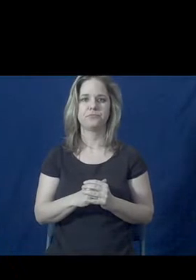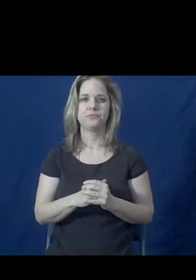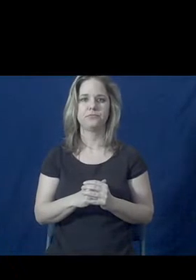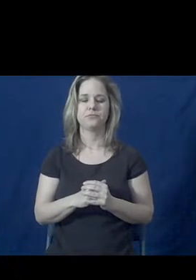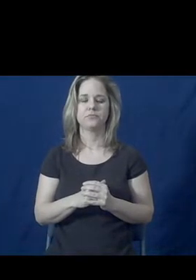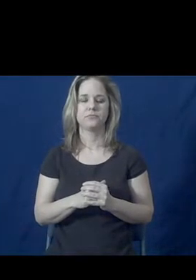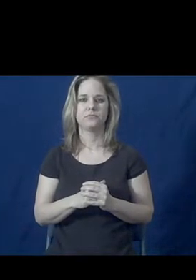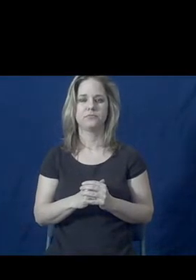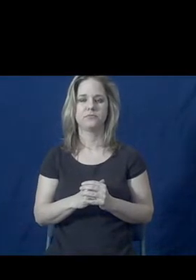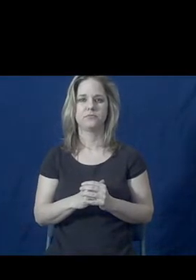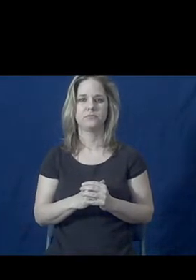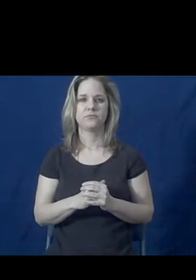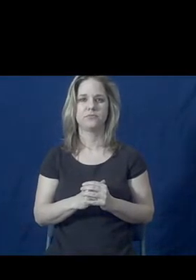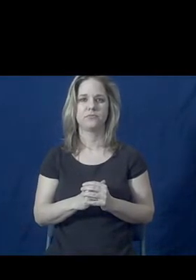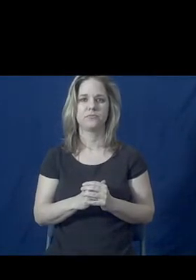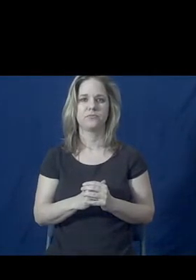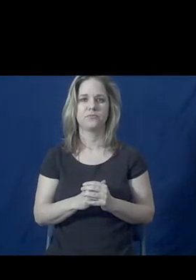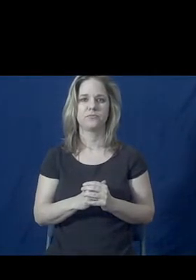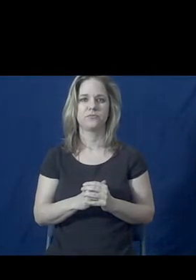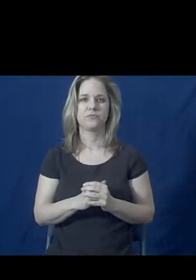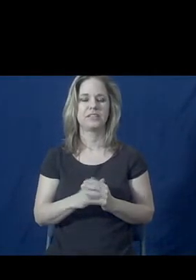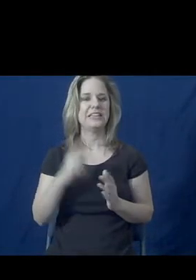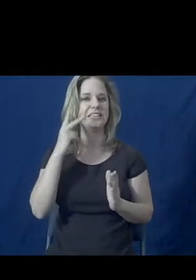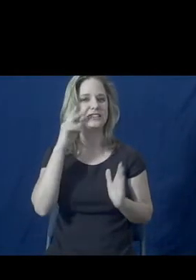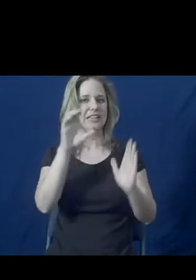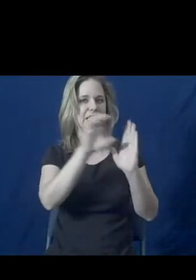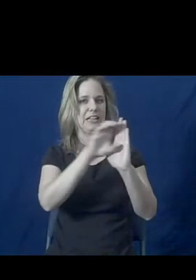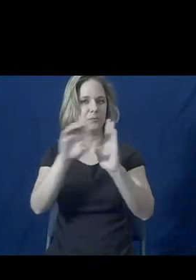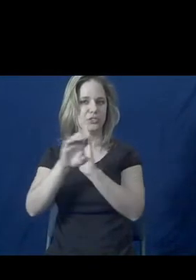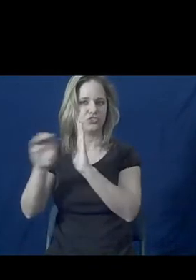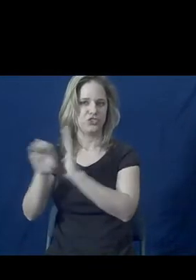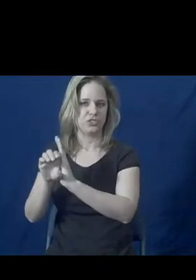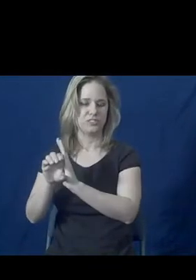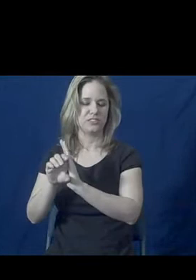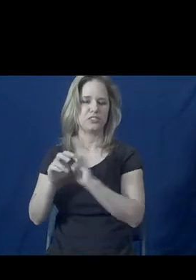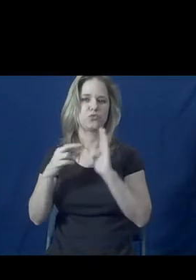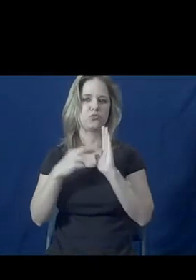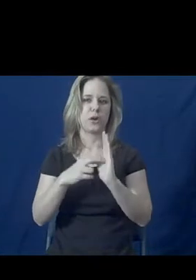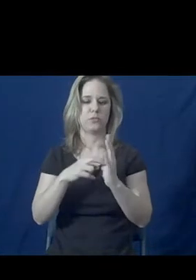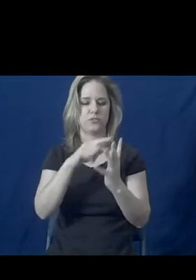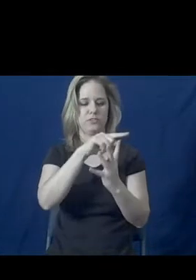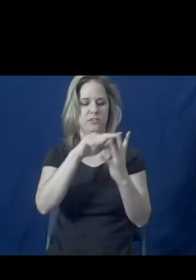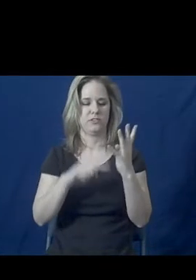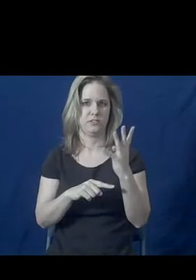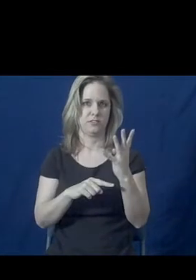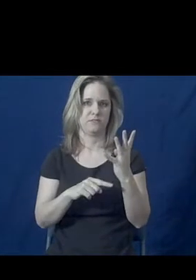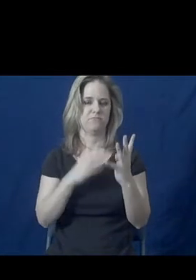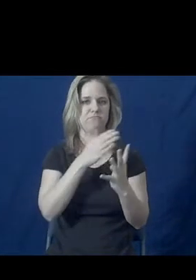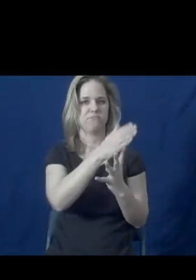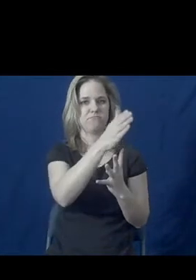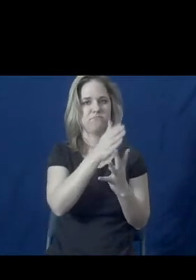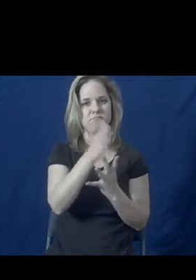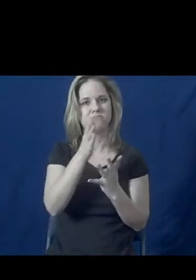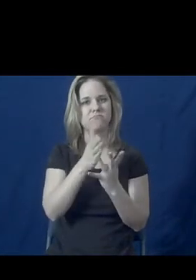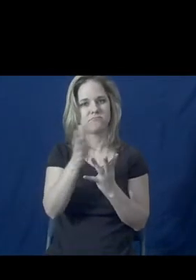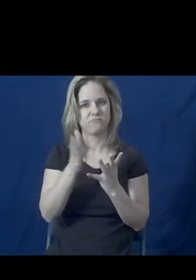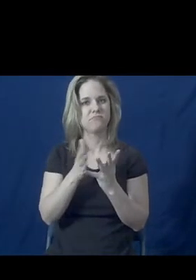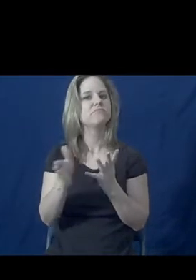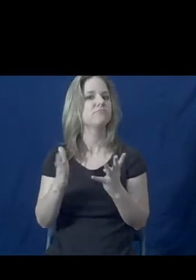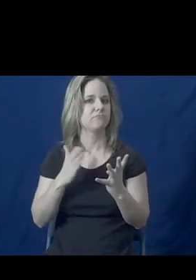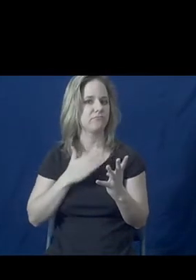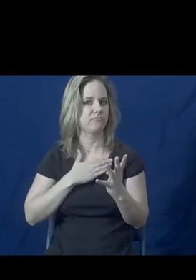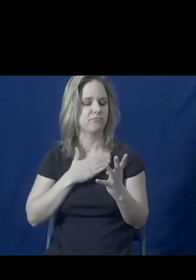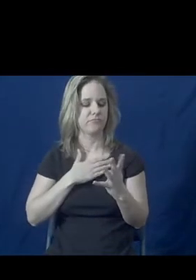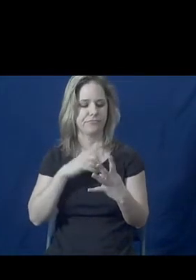I would just point out that images there represent four areas, four bigger areas that